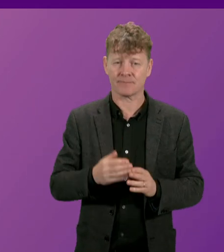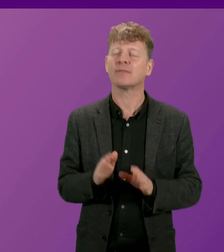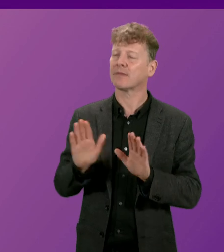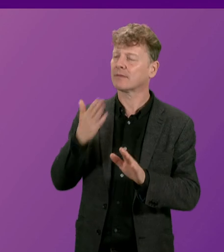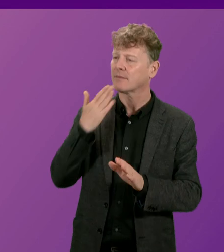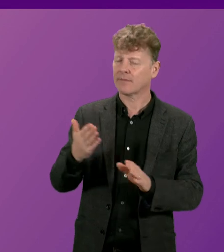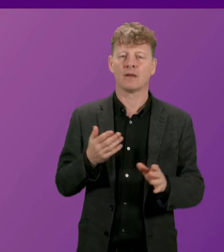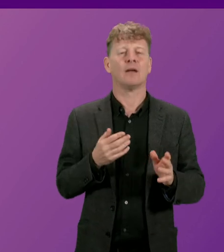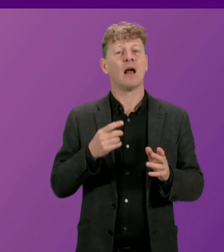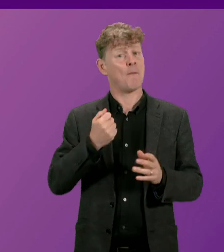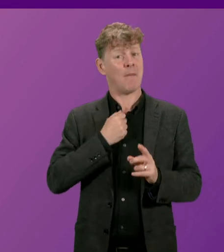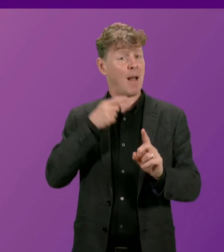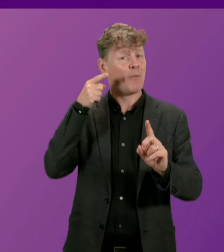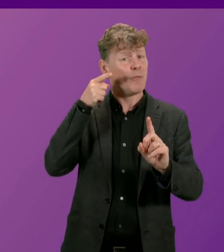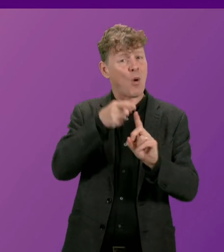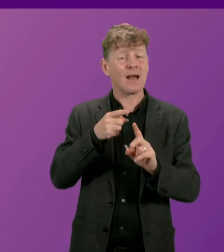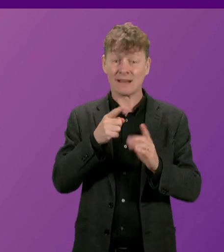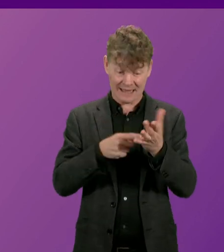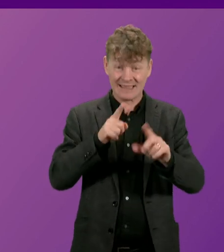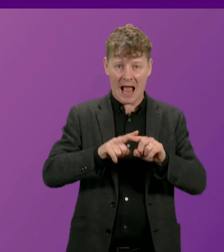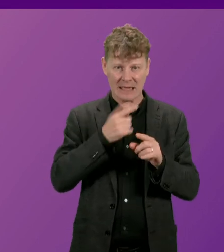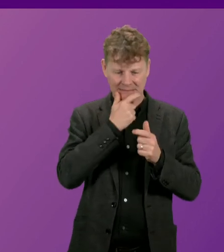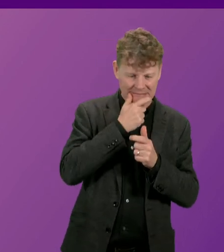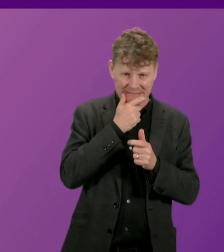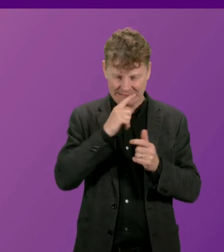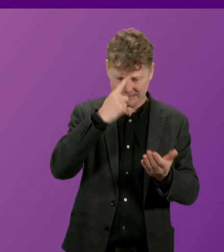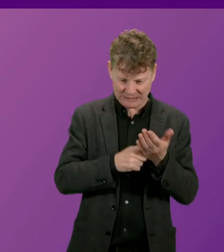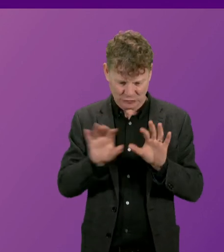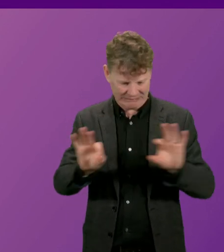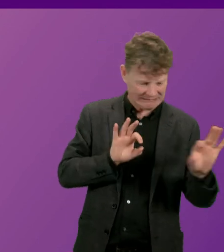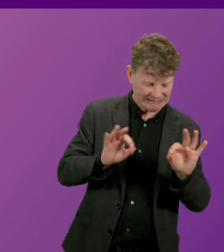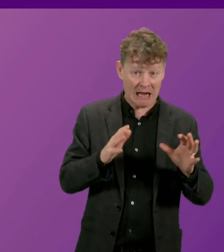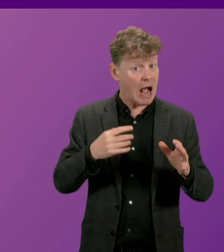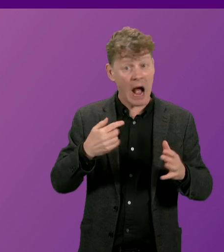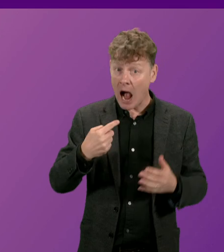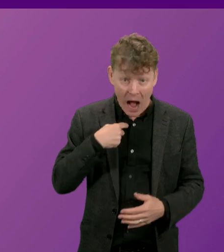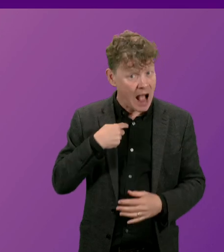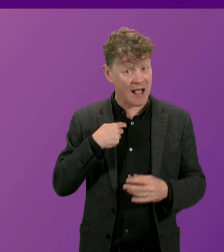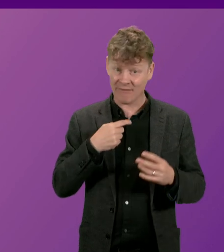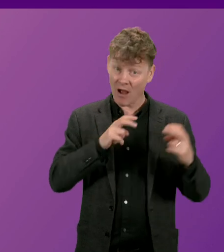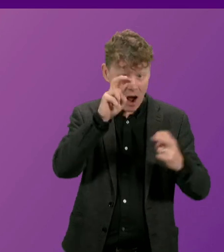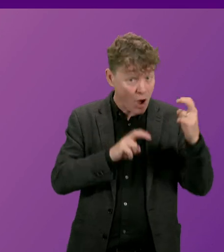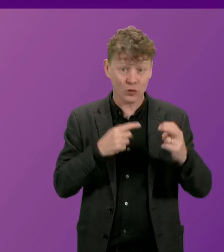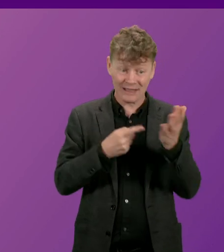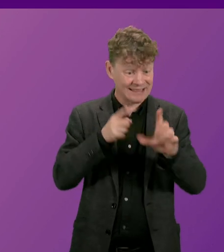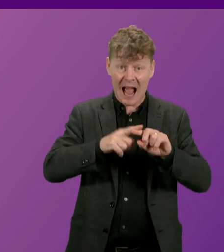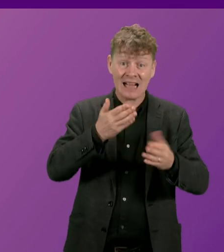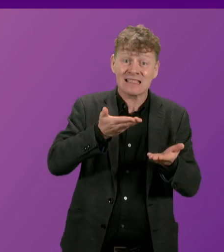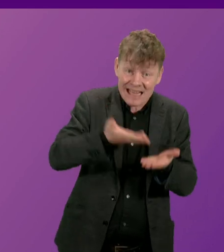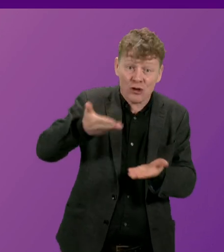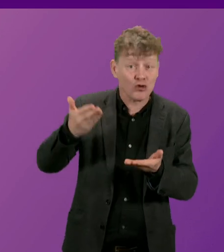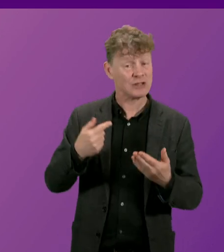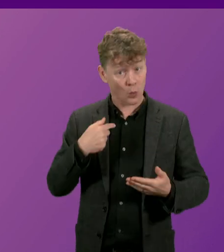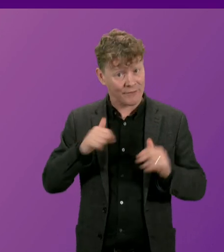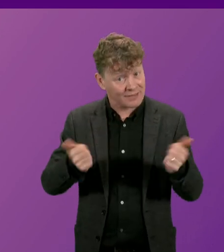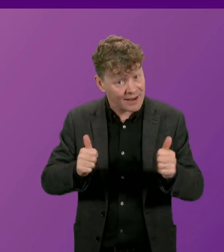point I was making is that there are tax choices to be made and I'm I'm one who's argued for taxes to increase. We've actually increased taxes and